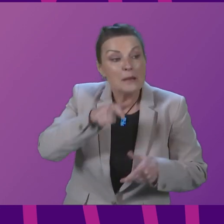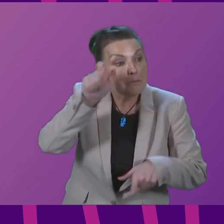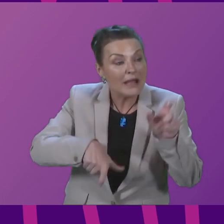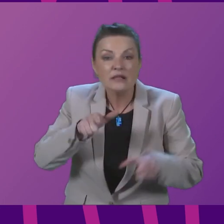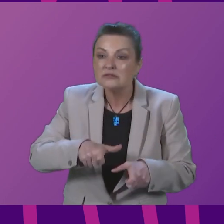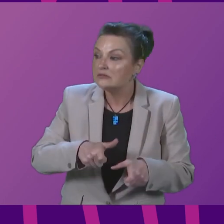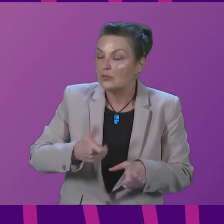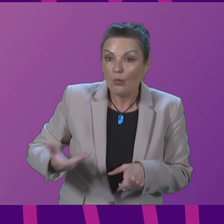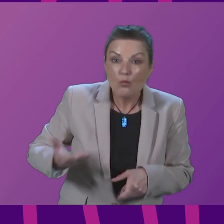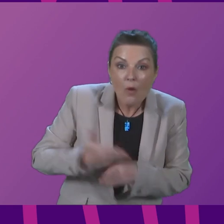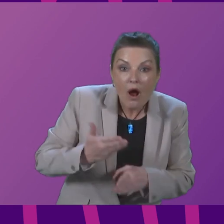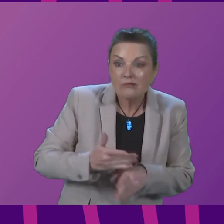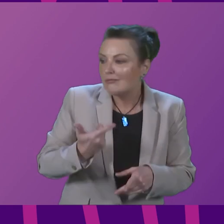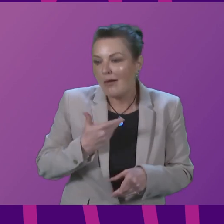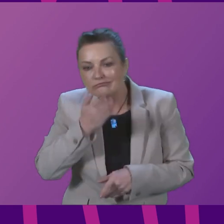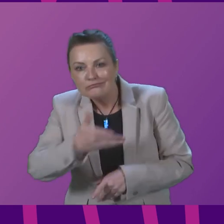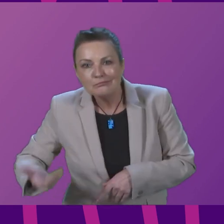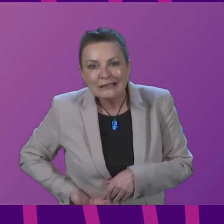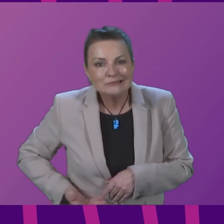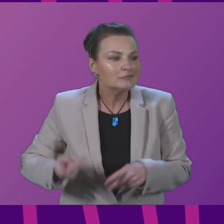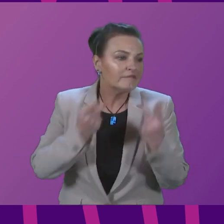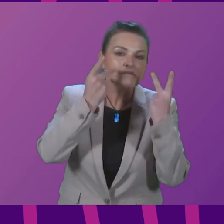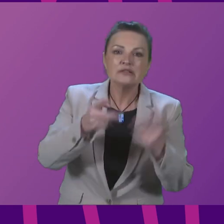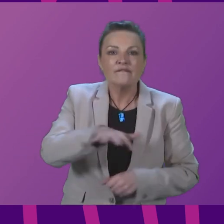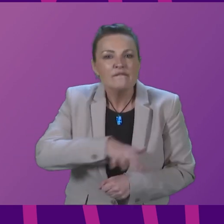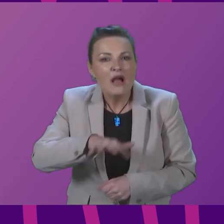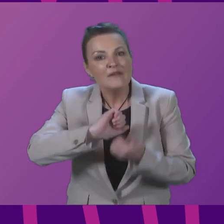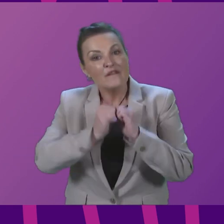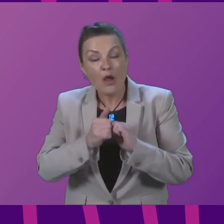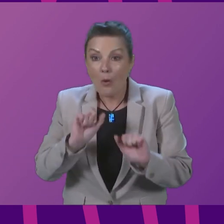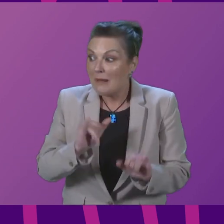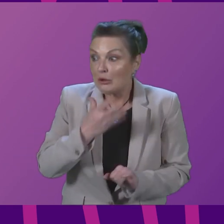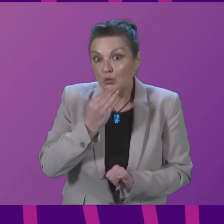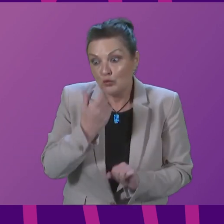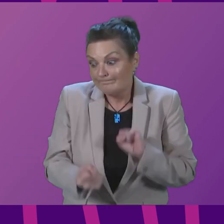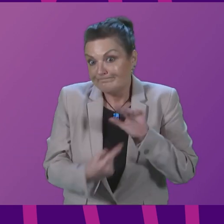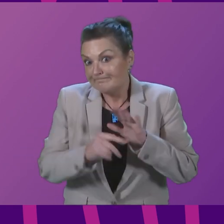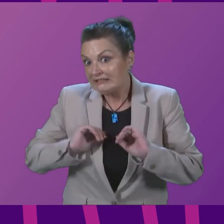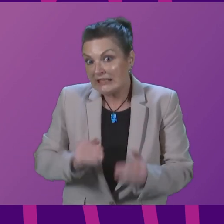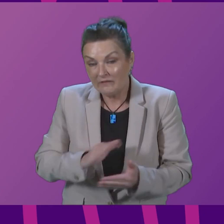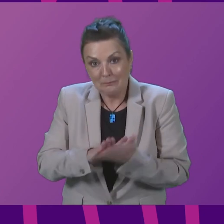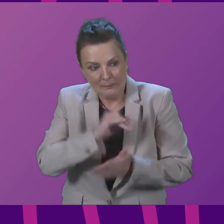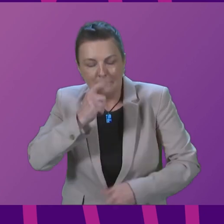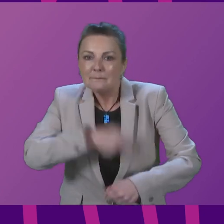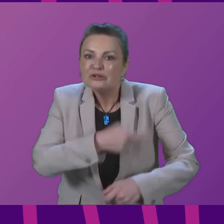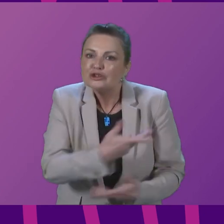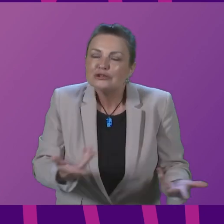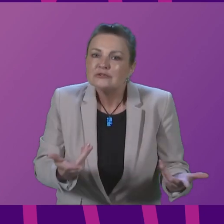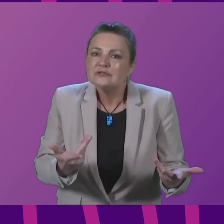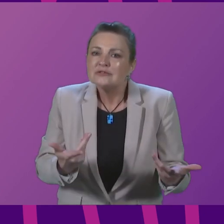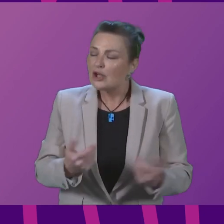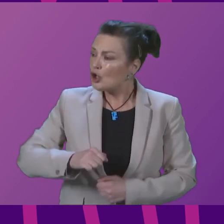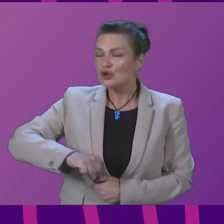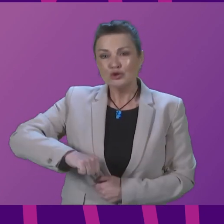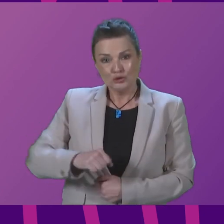come to do business, to visit family and friends or to use vital services. Scottish Conservatives are completely